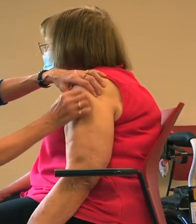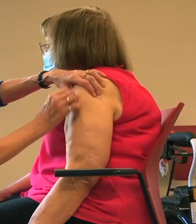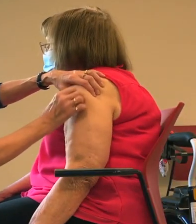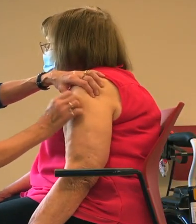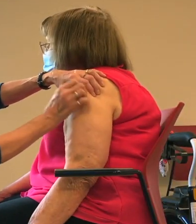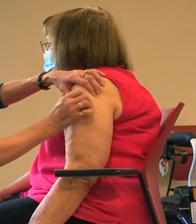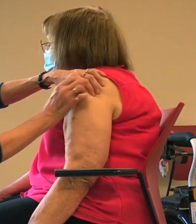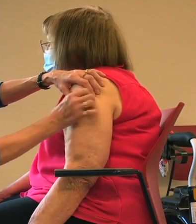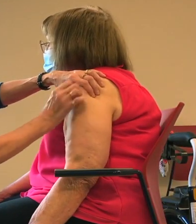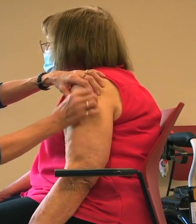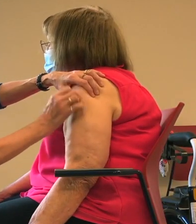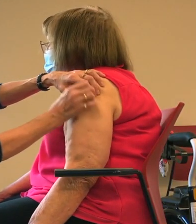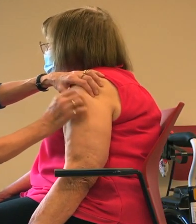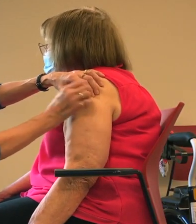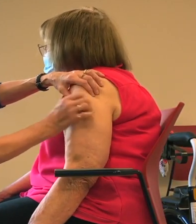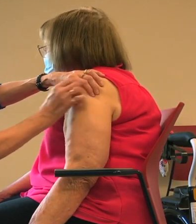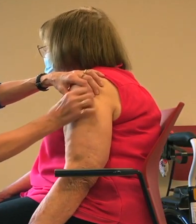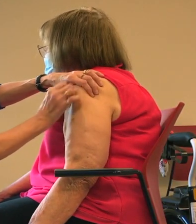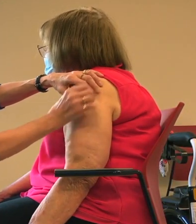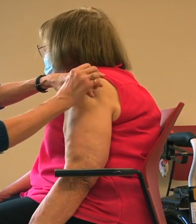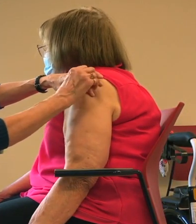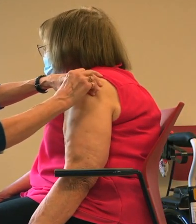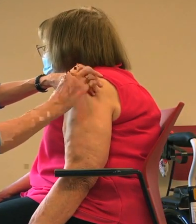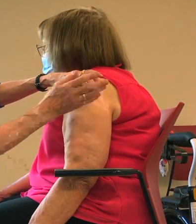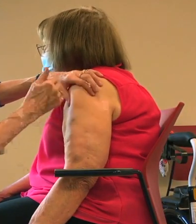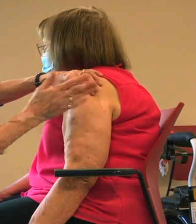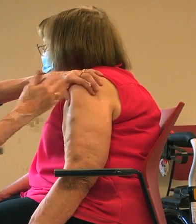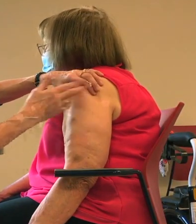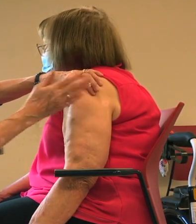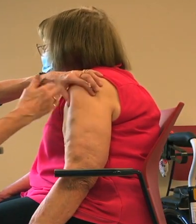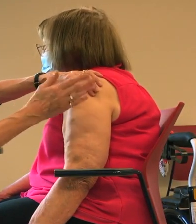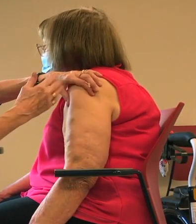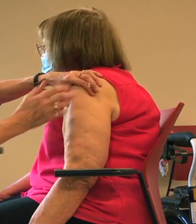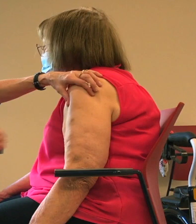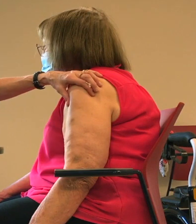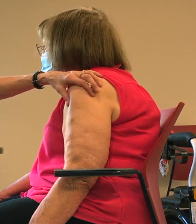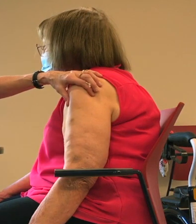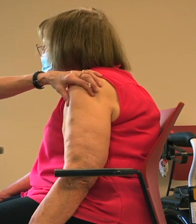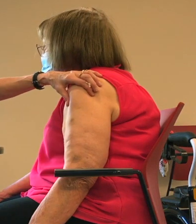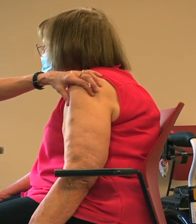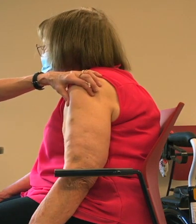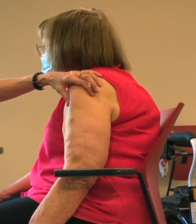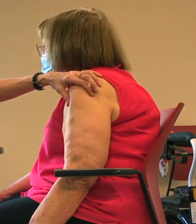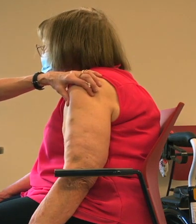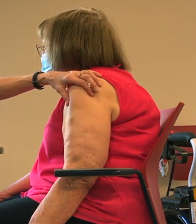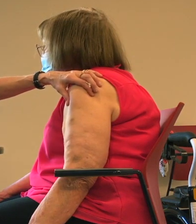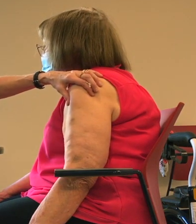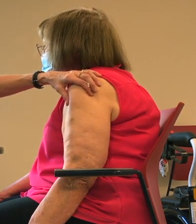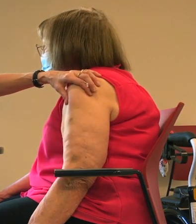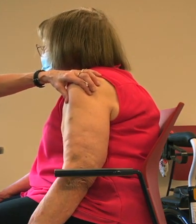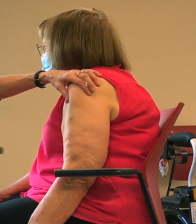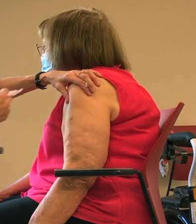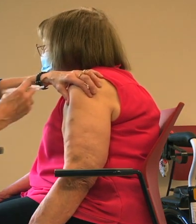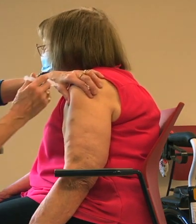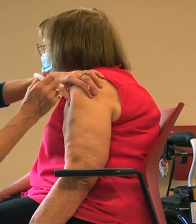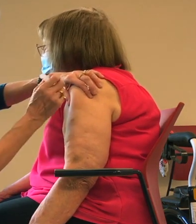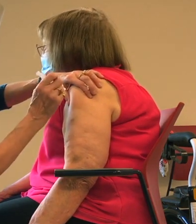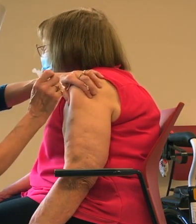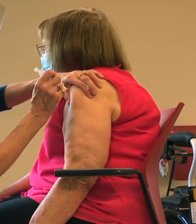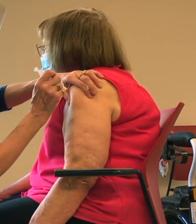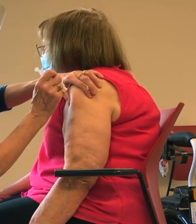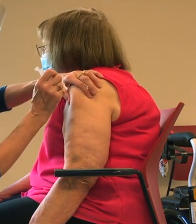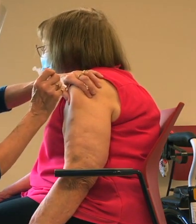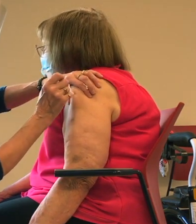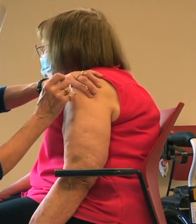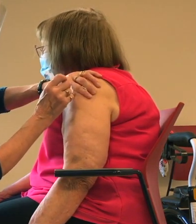thousands of the most vulnerable seniors and healthcare workers now have an extra layer of protection. In a year that